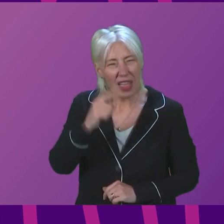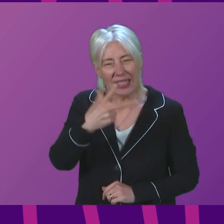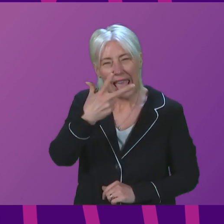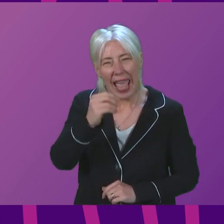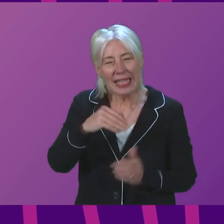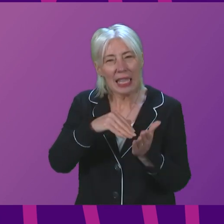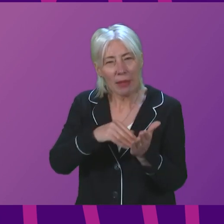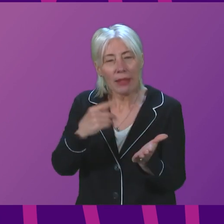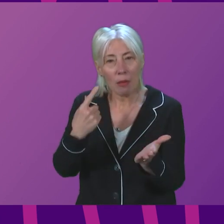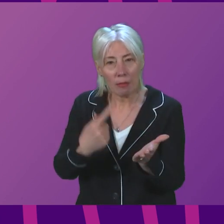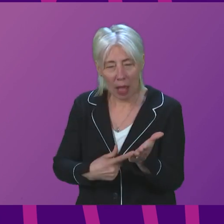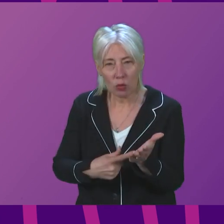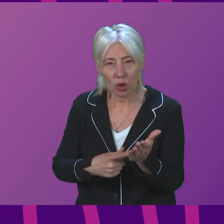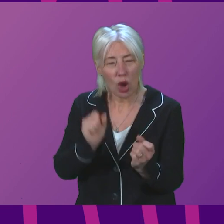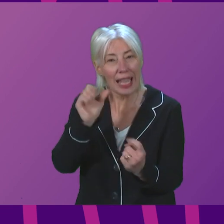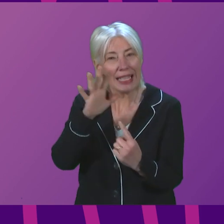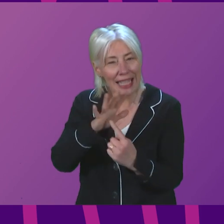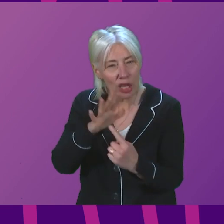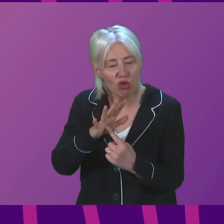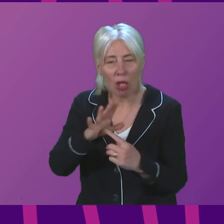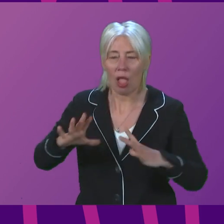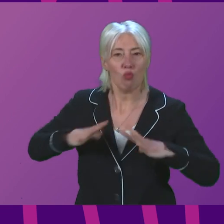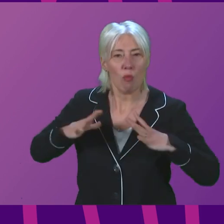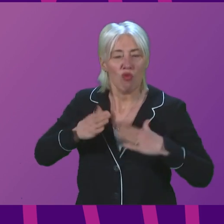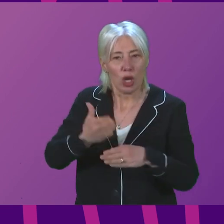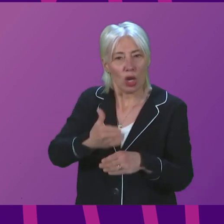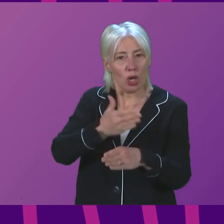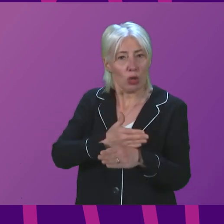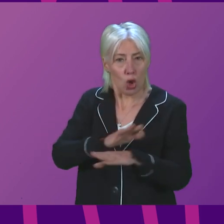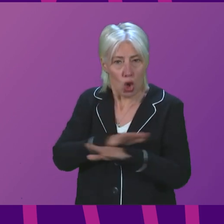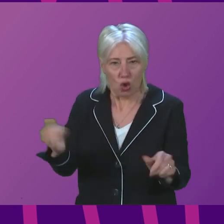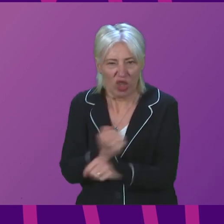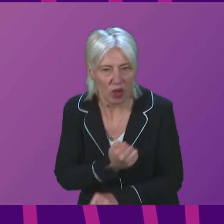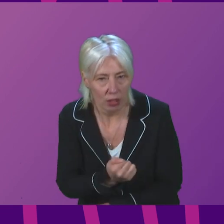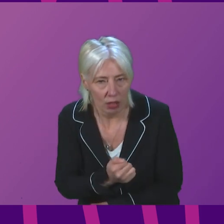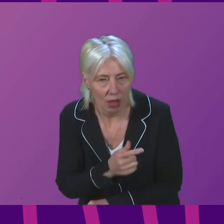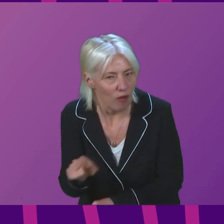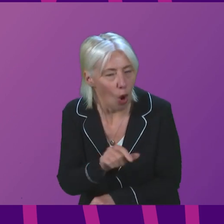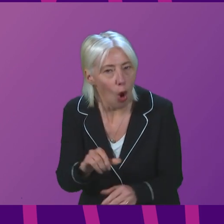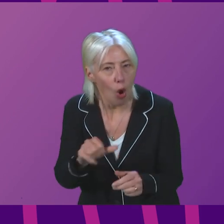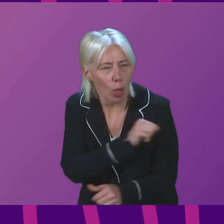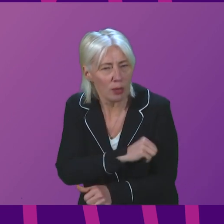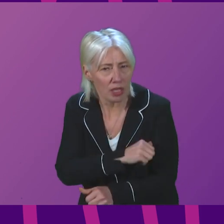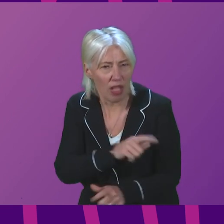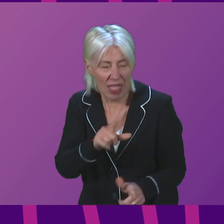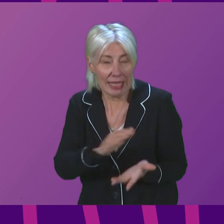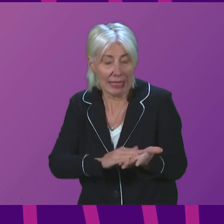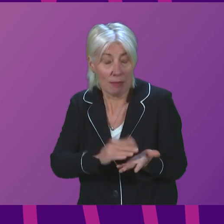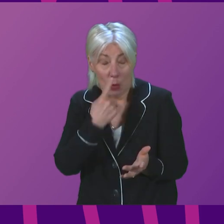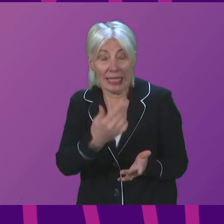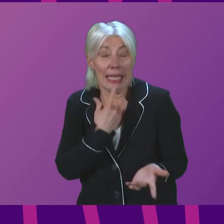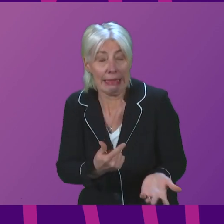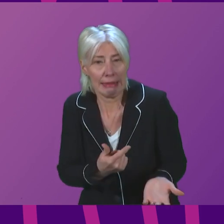million on essential preparation work shouldn't have been done for those hospitals? Because that is the logical conclusion of what he's saying.